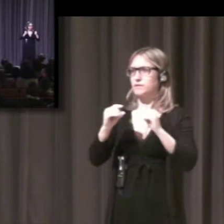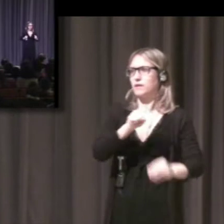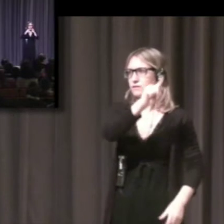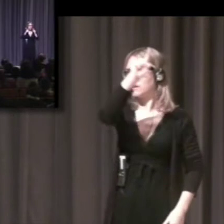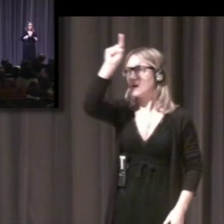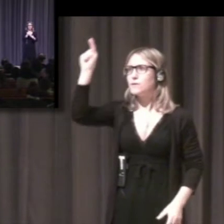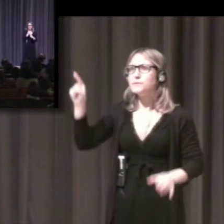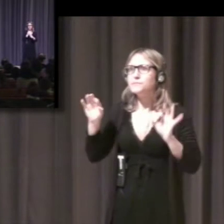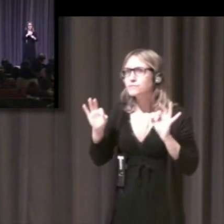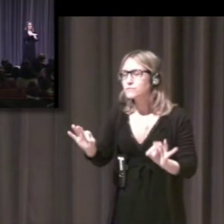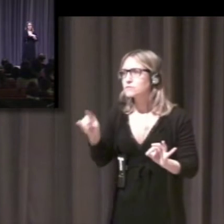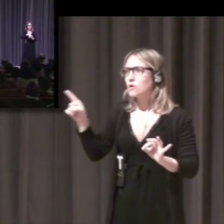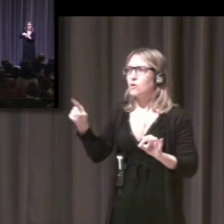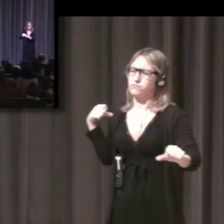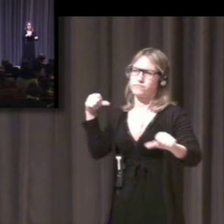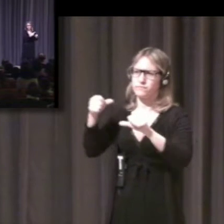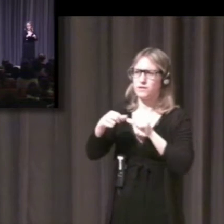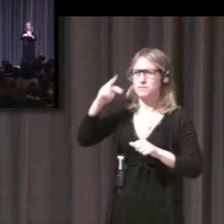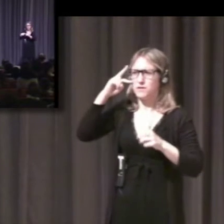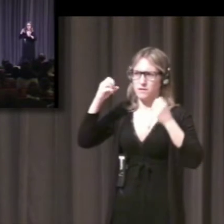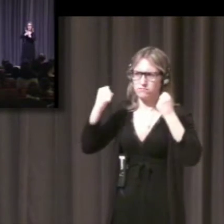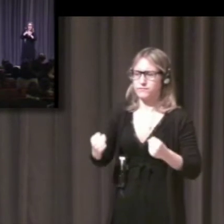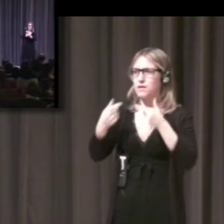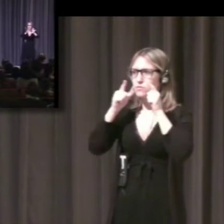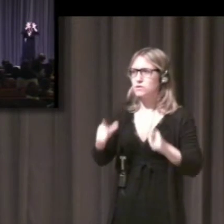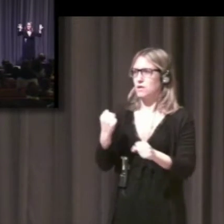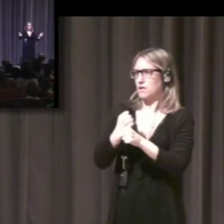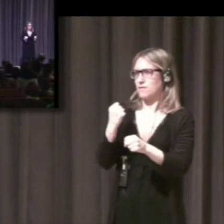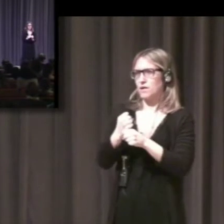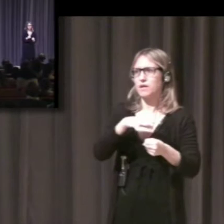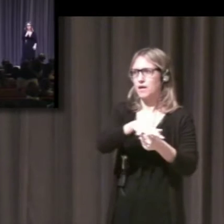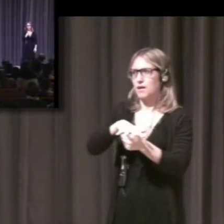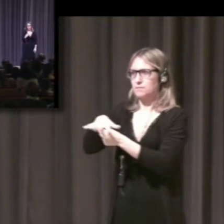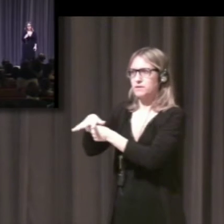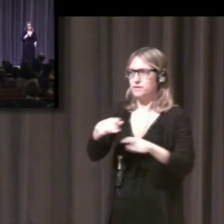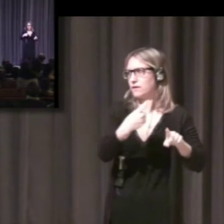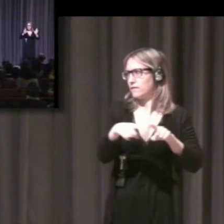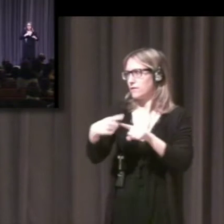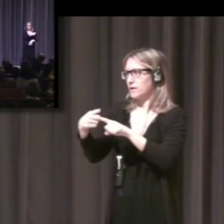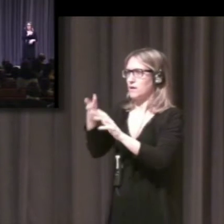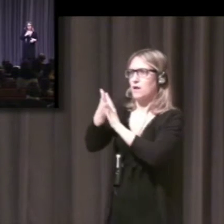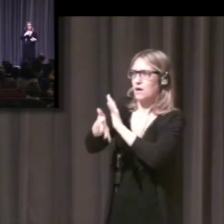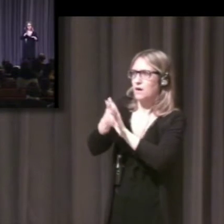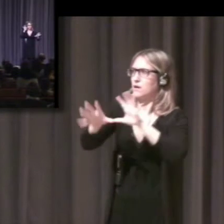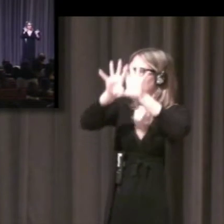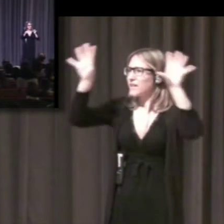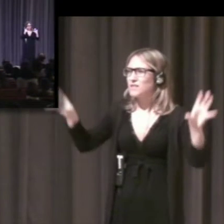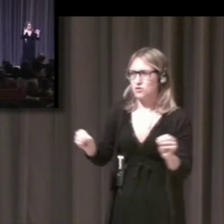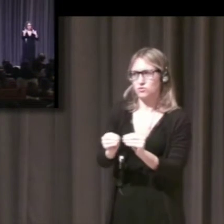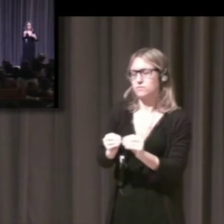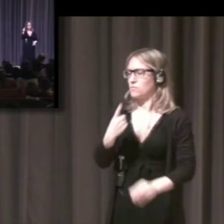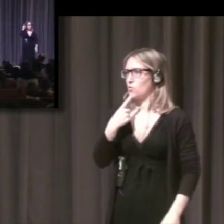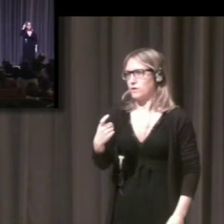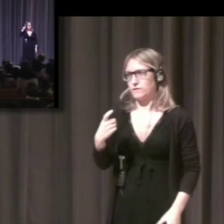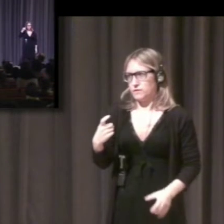very hard to summarize that in a few words. But I'd like to highlight that Professor Napoli has devoted important part of her work to sign